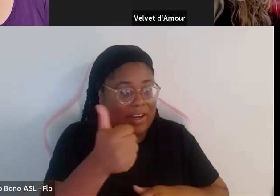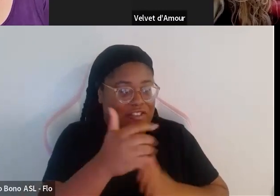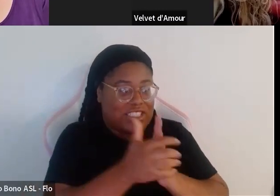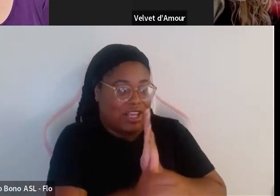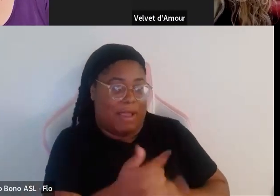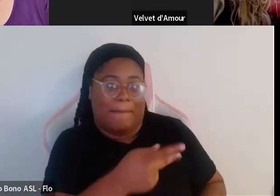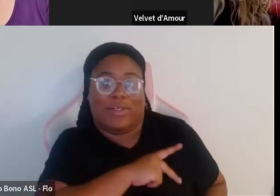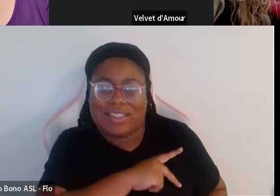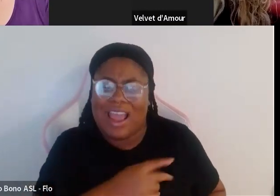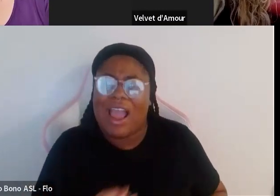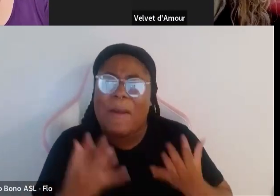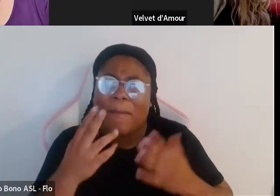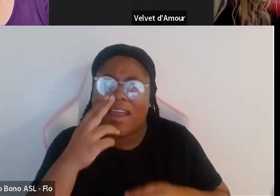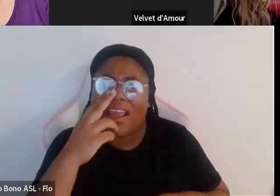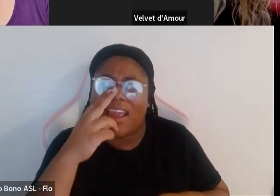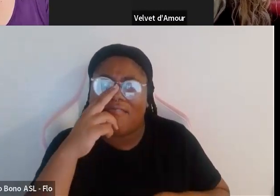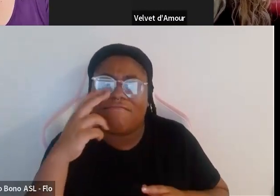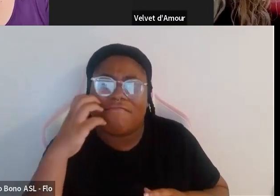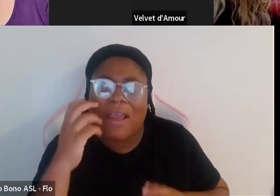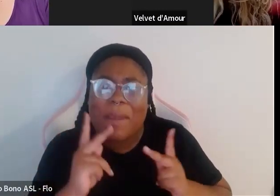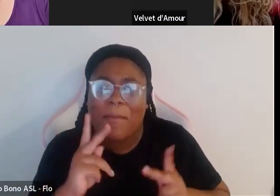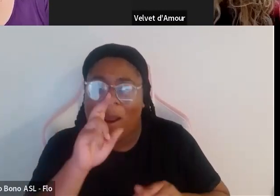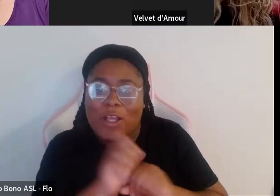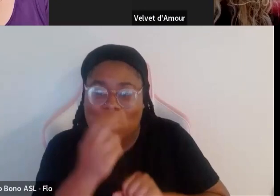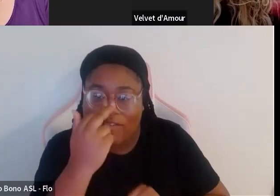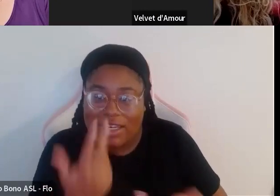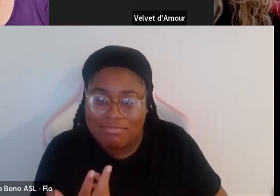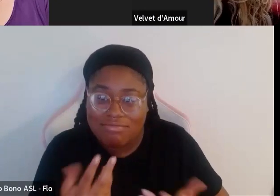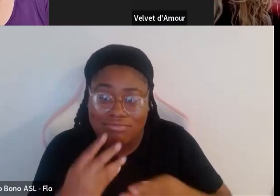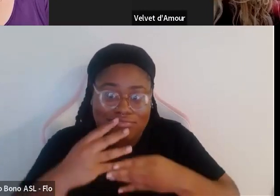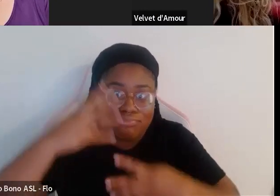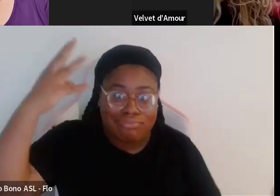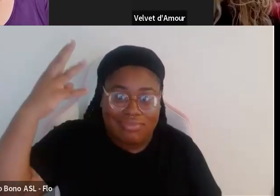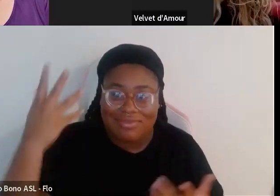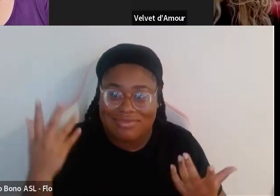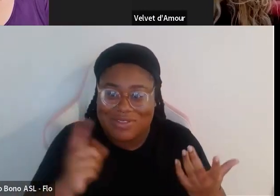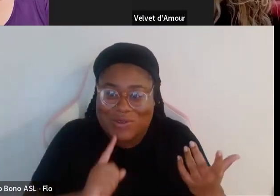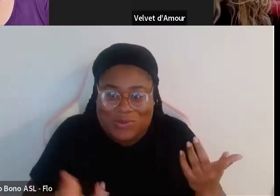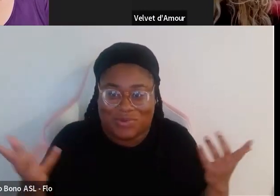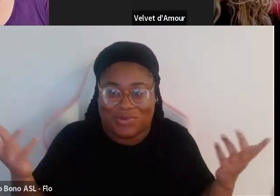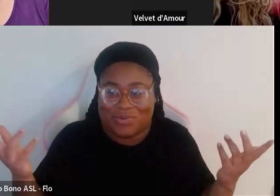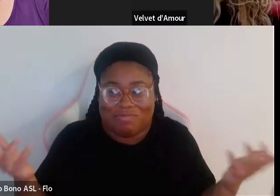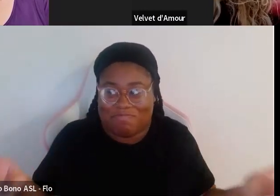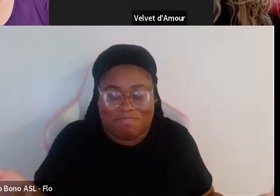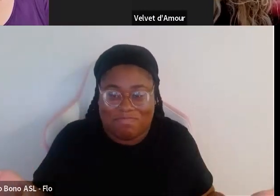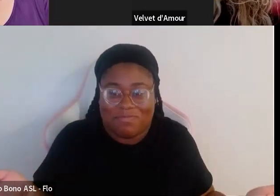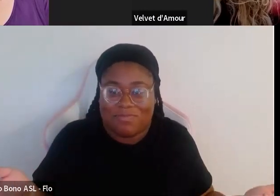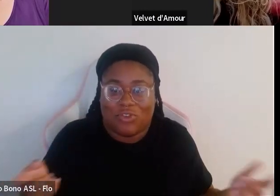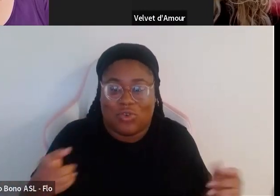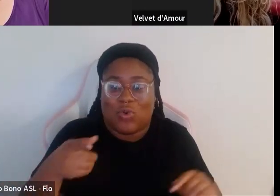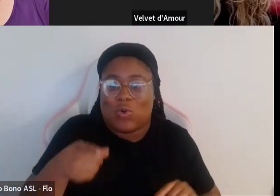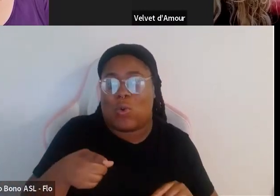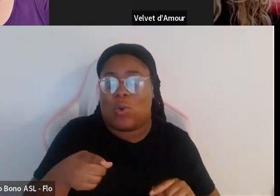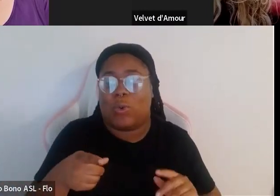like how many fat people are hysterically funny like a shit ton of them sorry but it's true like you know what i mean like you can't